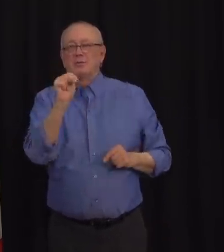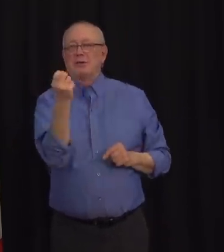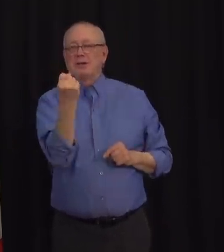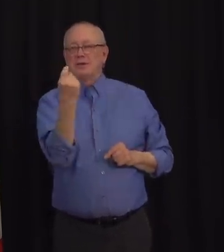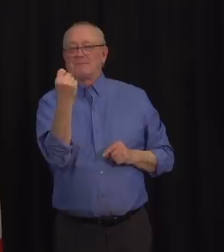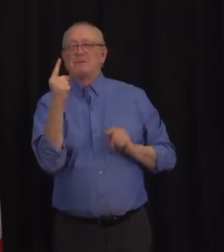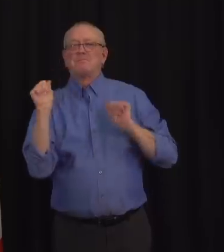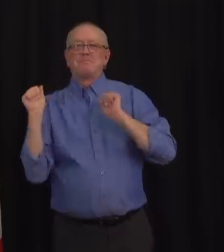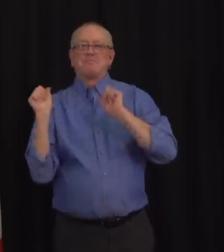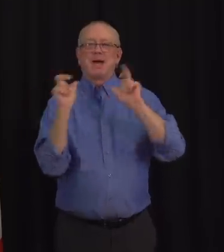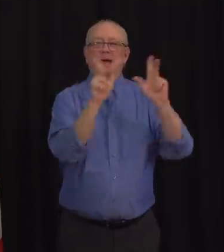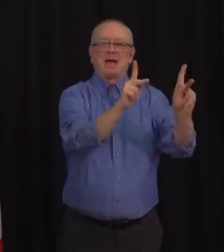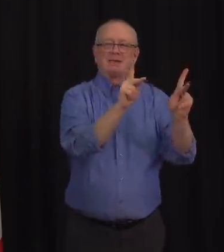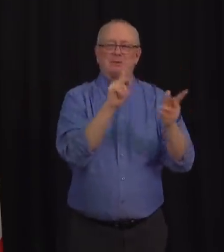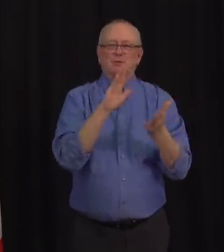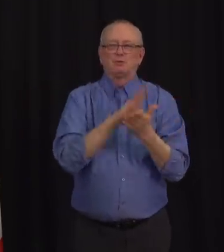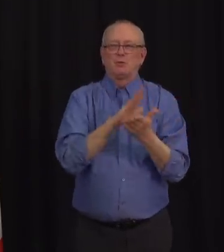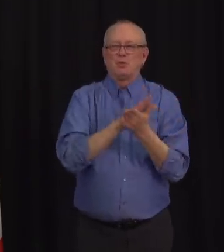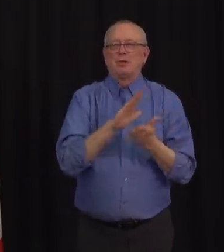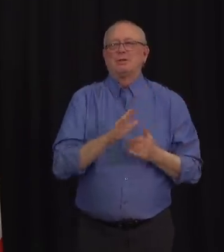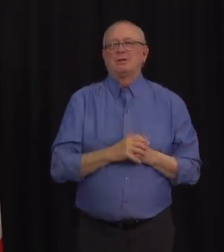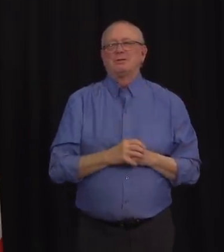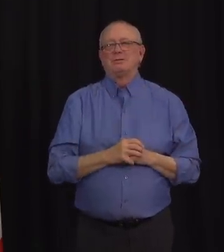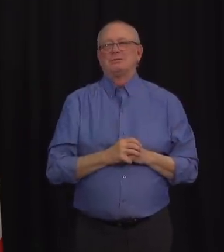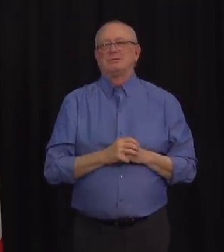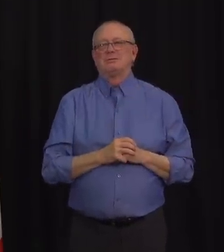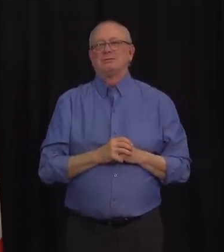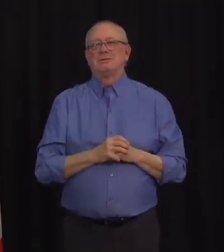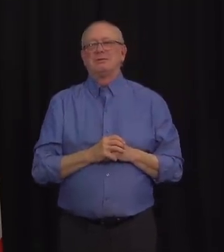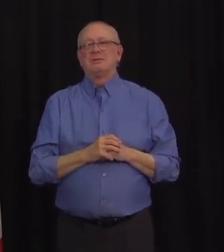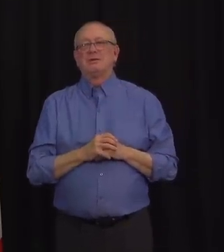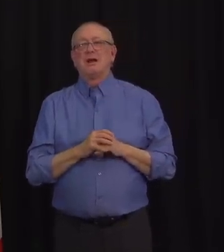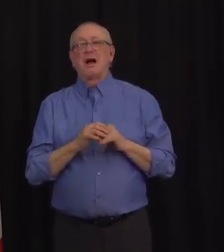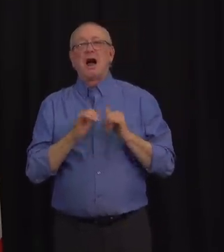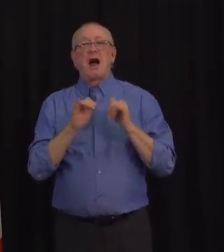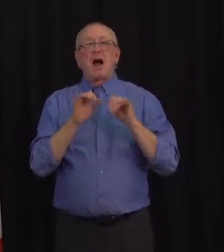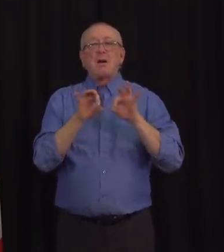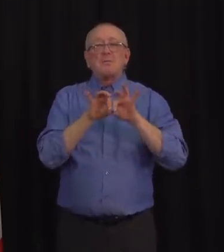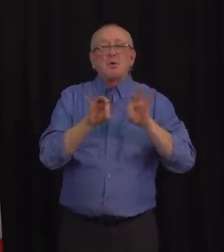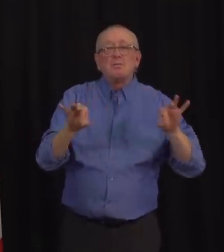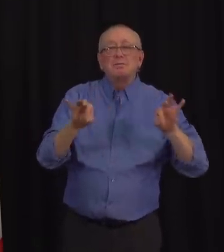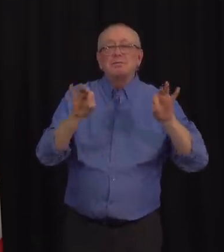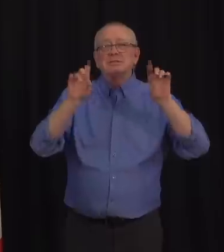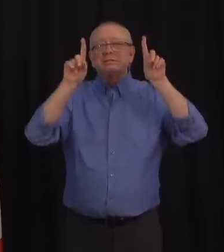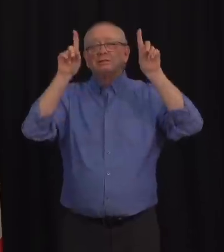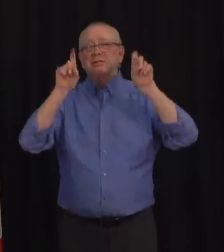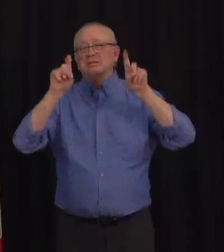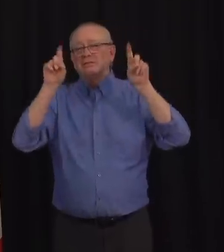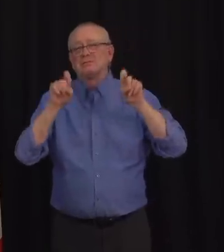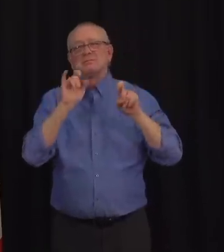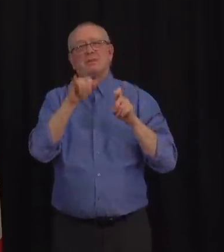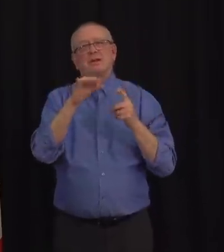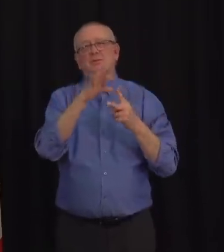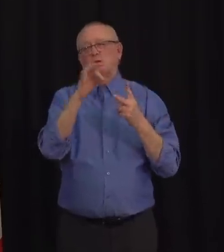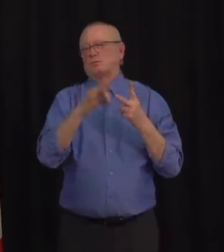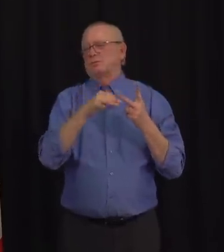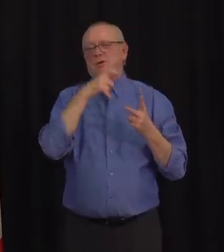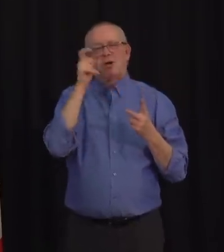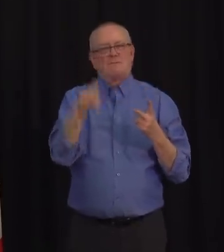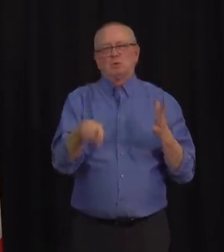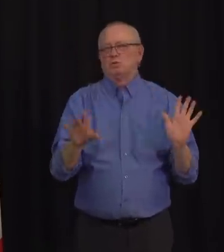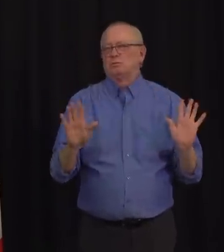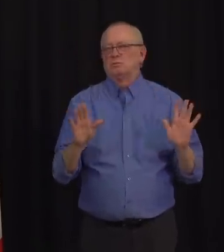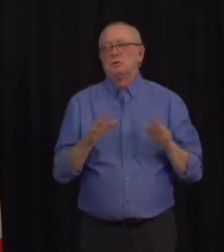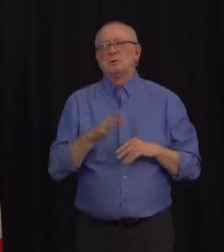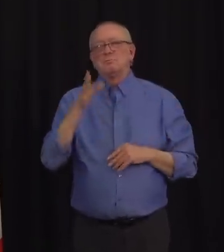We're also announcing that diploma exams will be optional for the rest of the school year. Students and their parents can choose whether